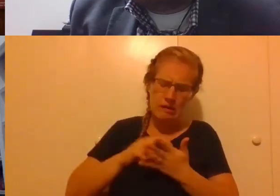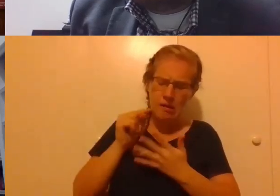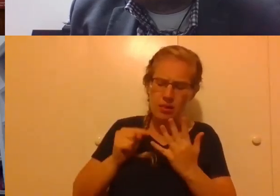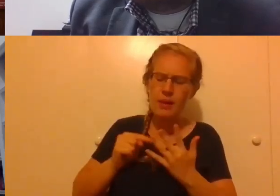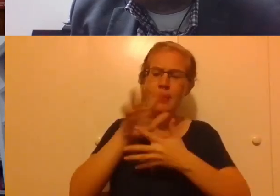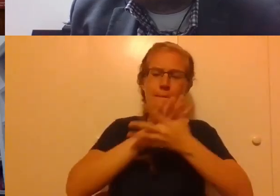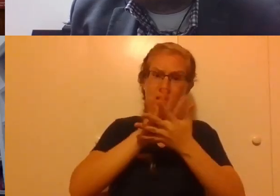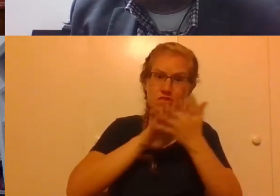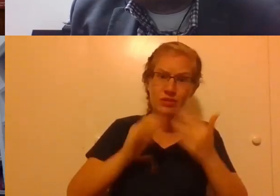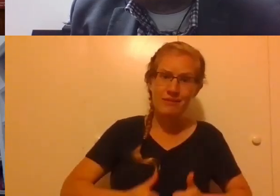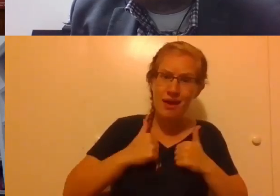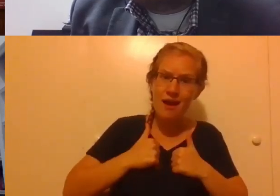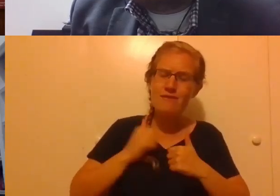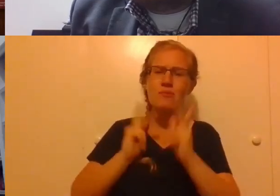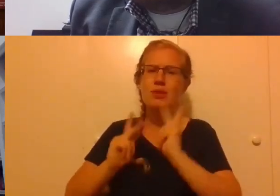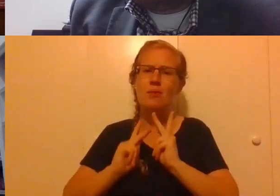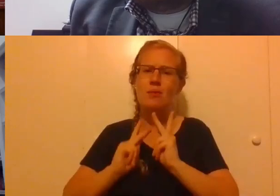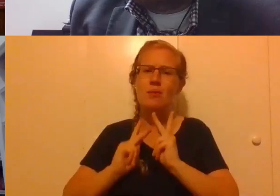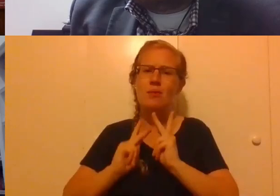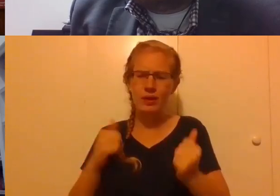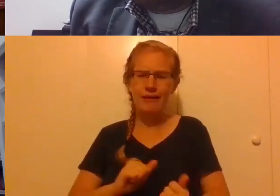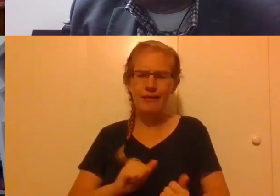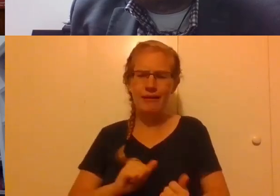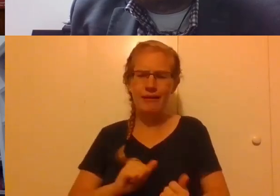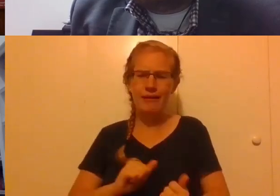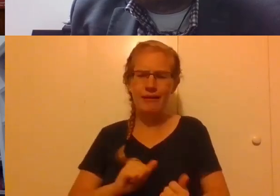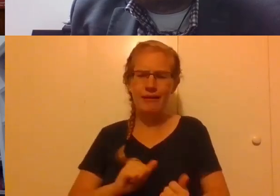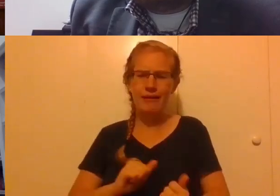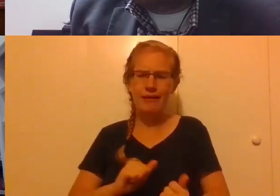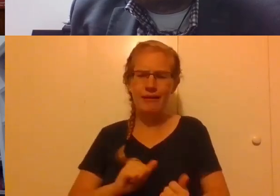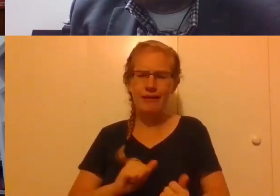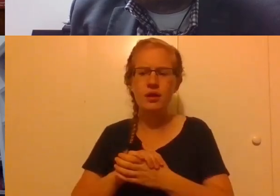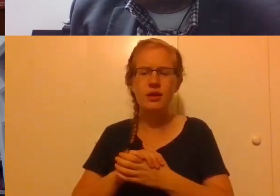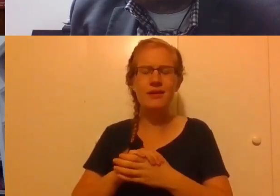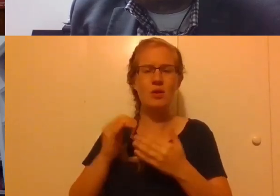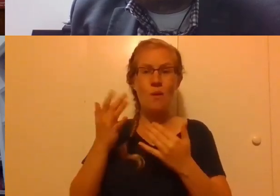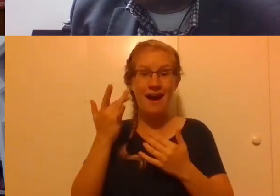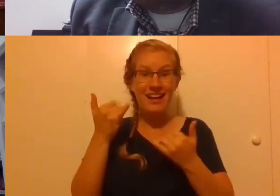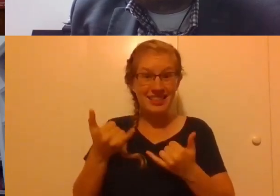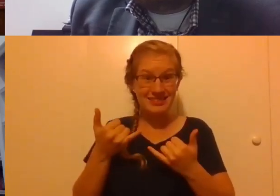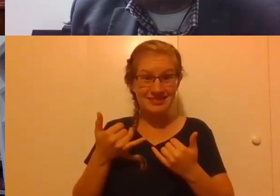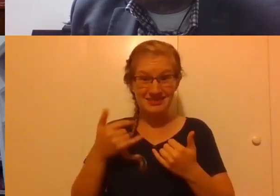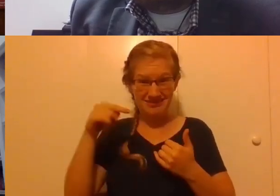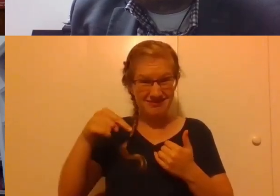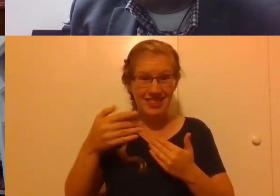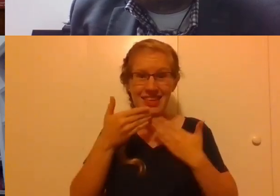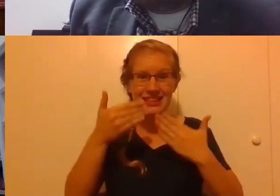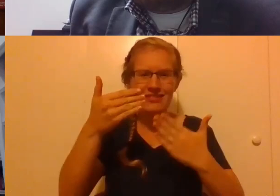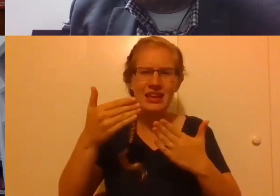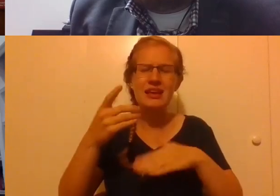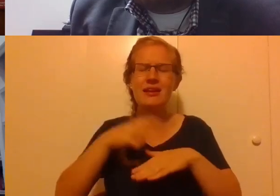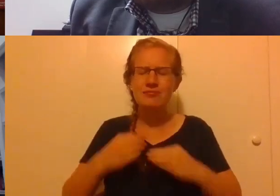mystery of life, the people you've placed in our lives so that this thanksgiving might be a time of enrichment for